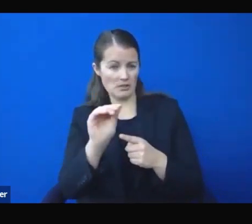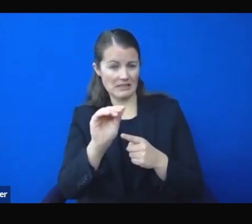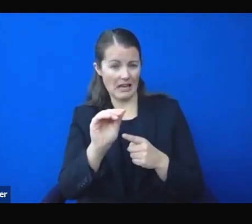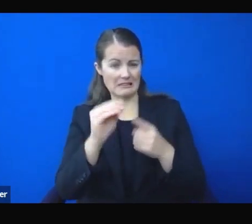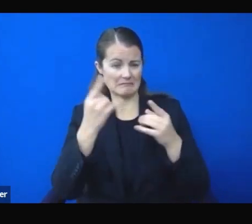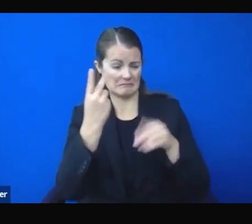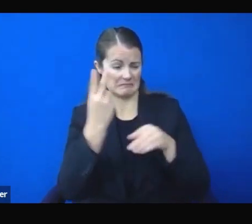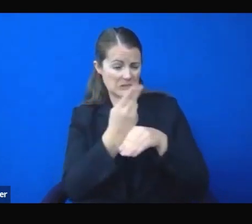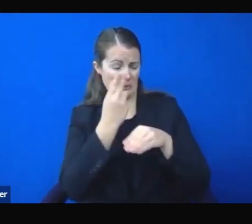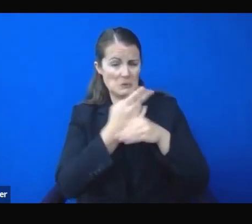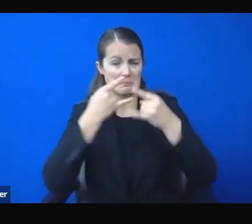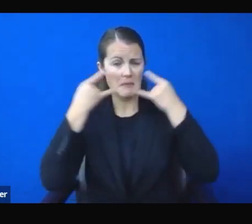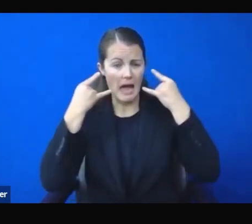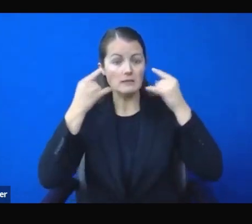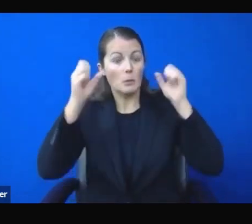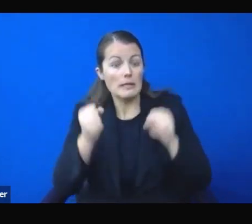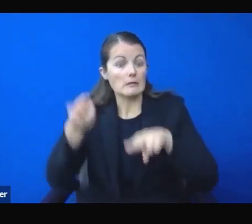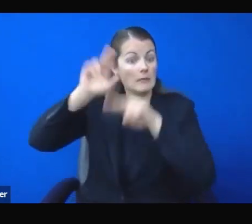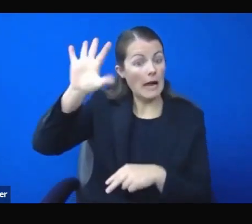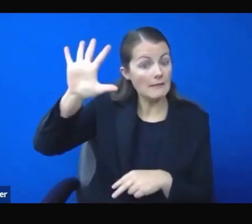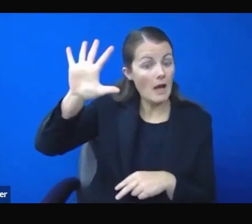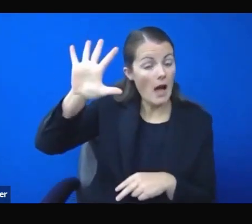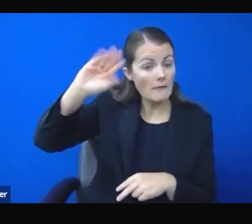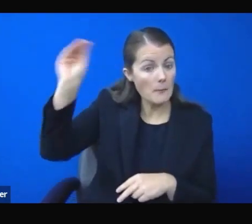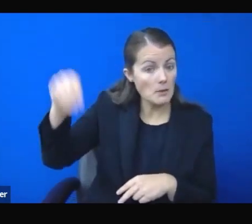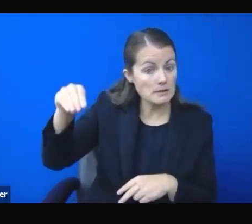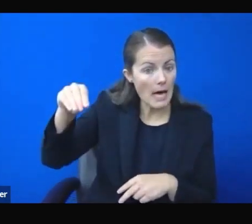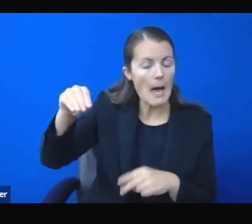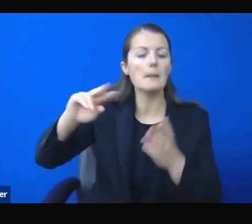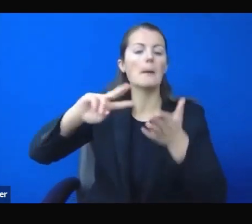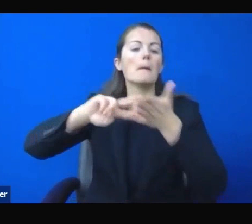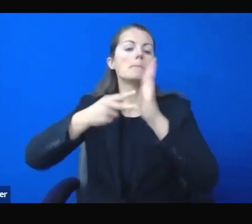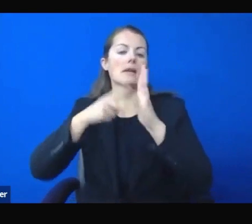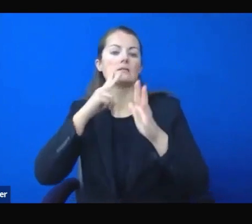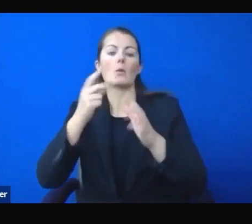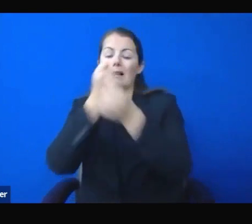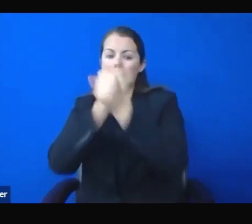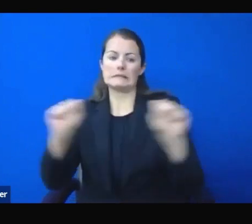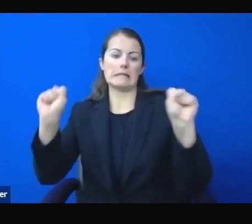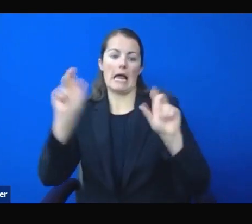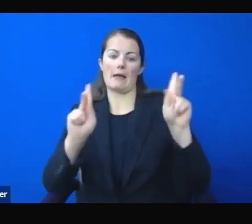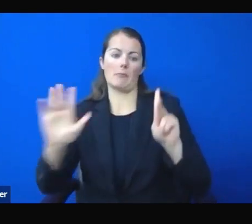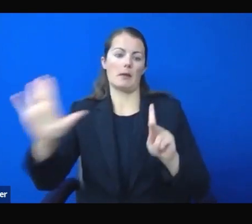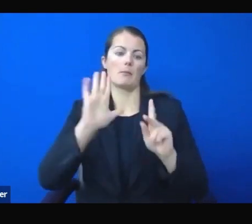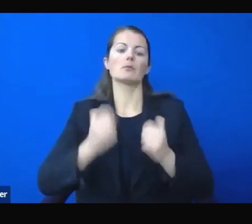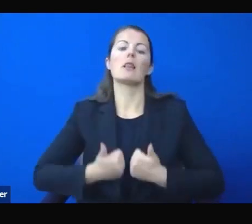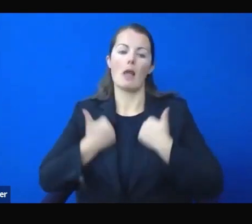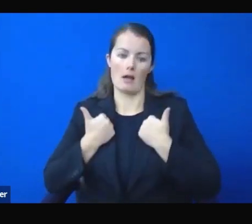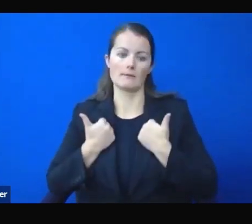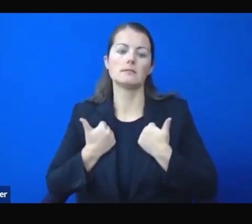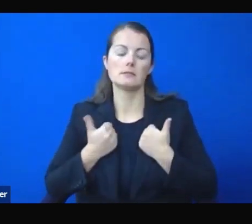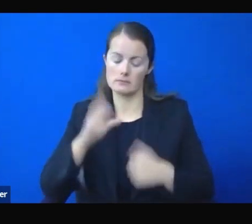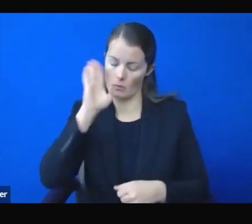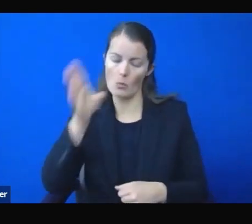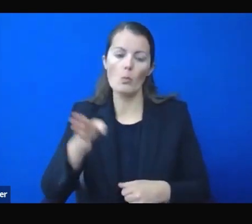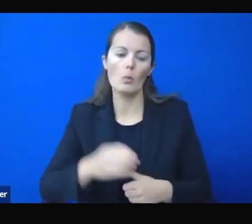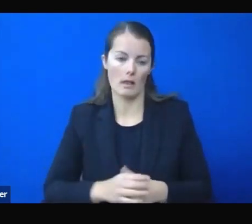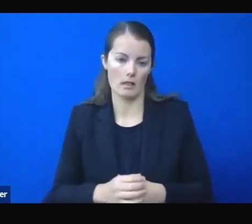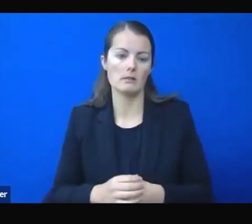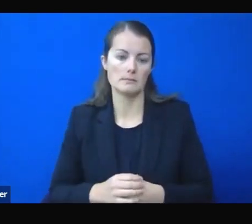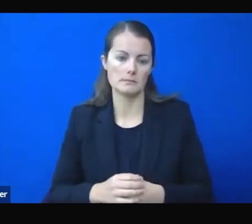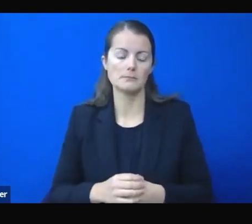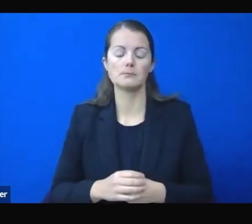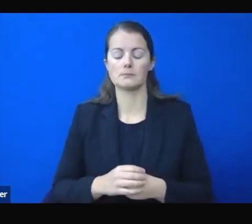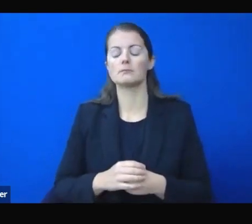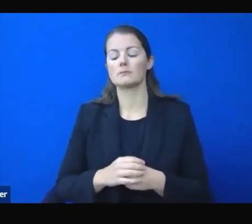1st. I know the mitigation restrictions in place under the current pause are devastating to many Nevadans who